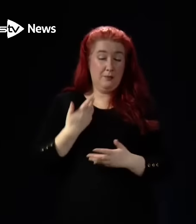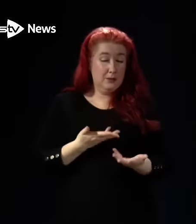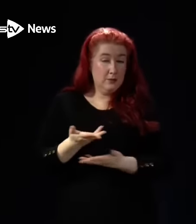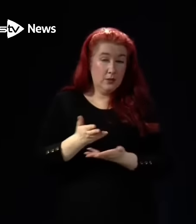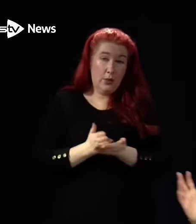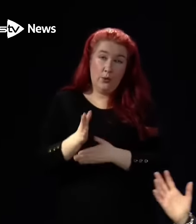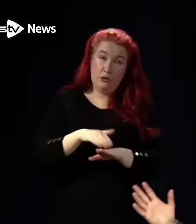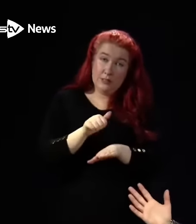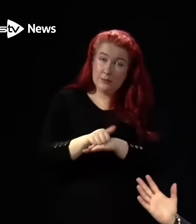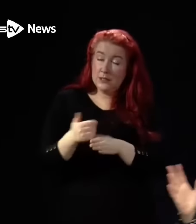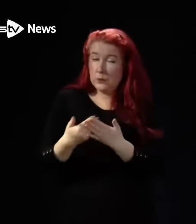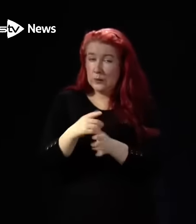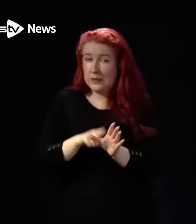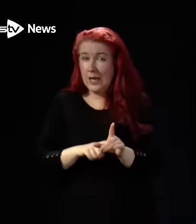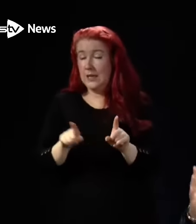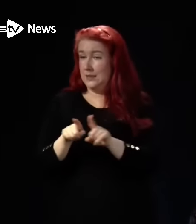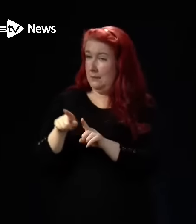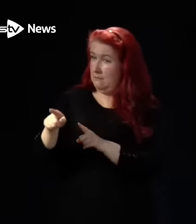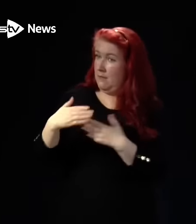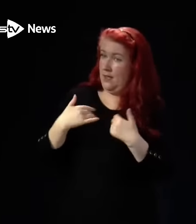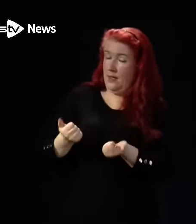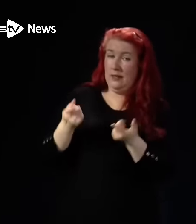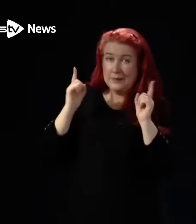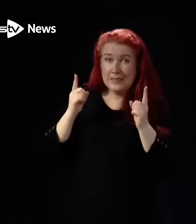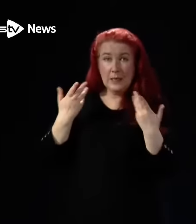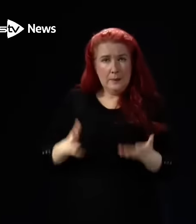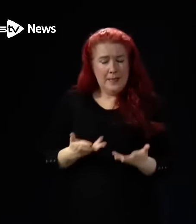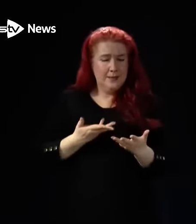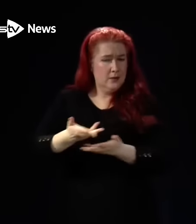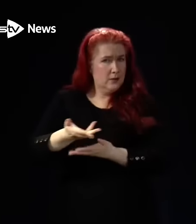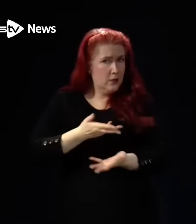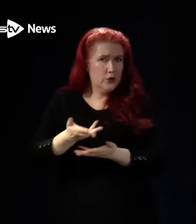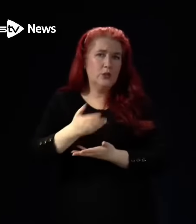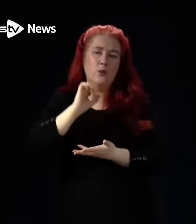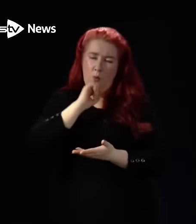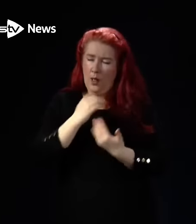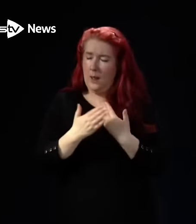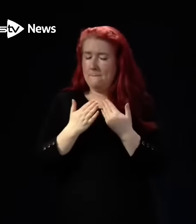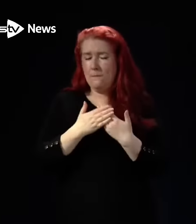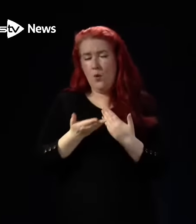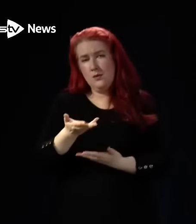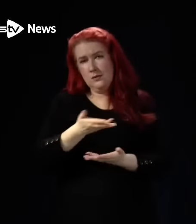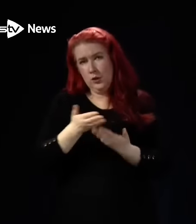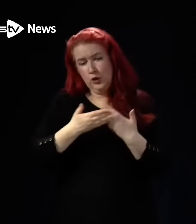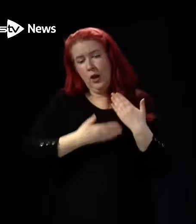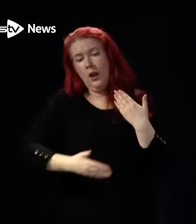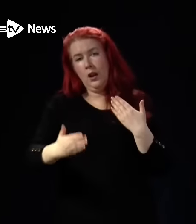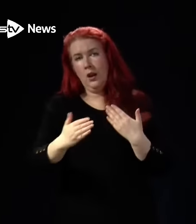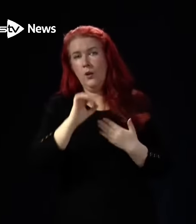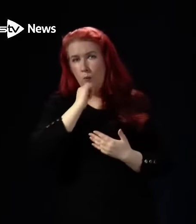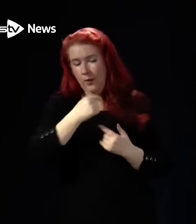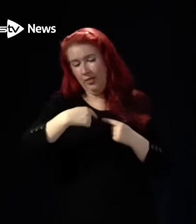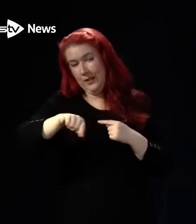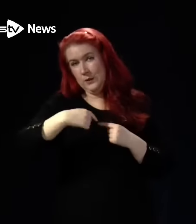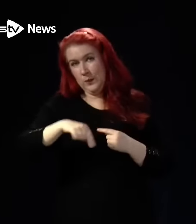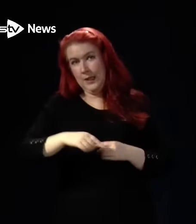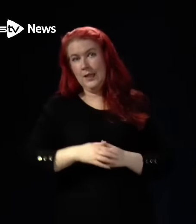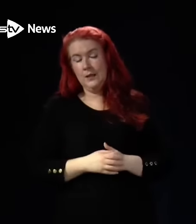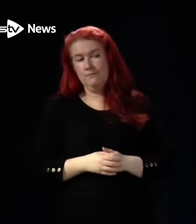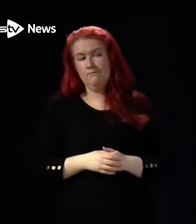period to that end. The Health Secretary has had discussions. We will have more discussions over the course of this week.